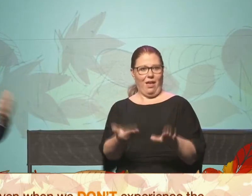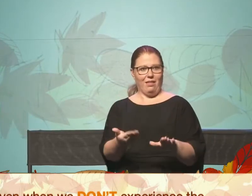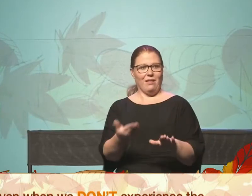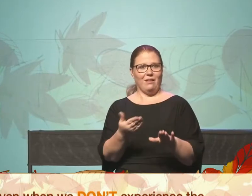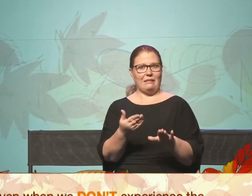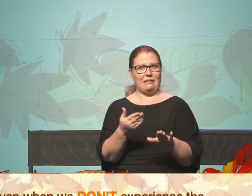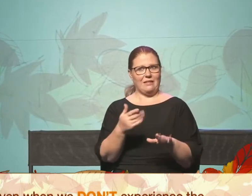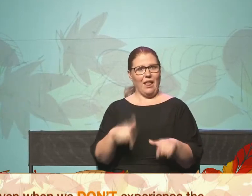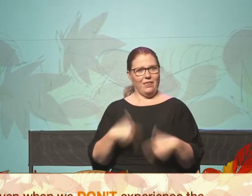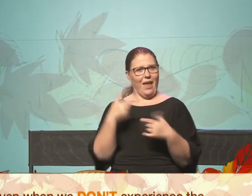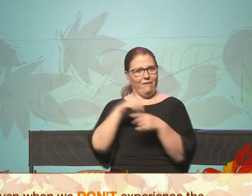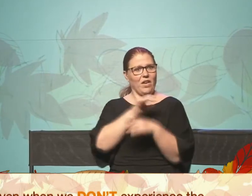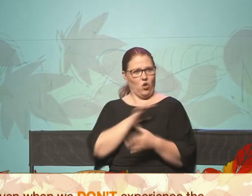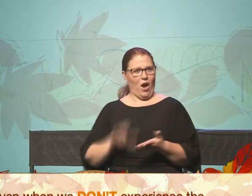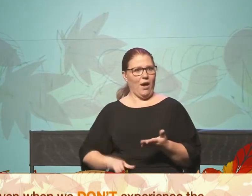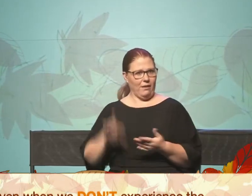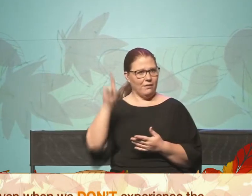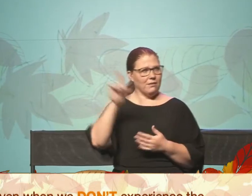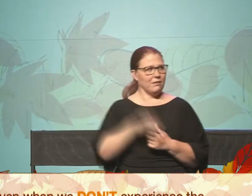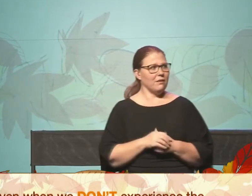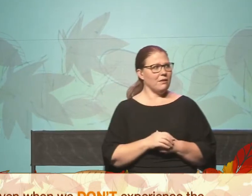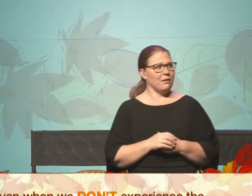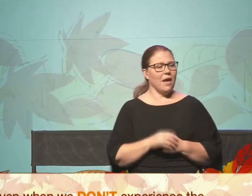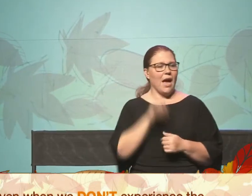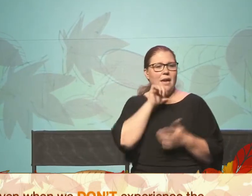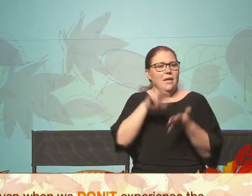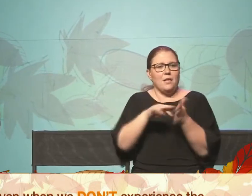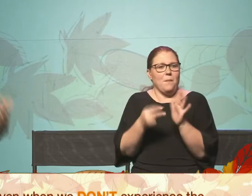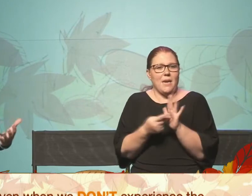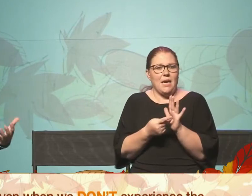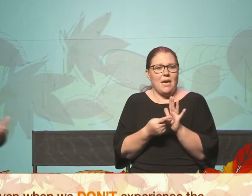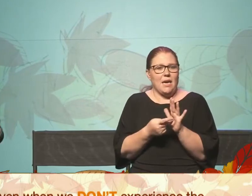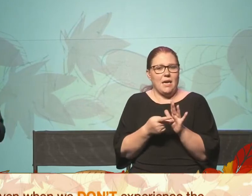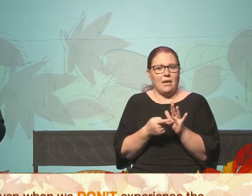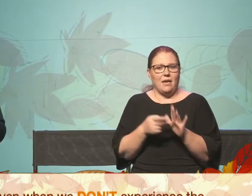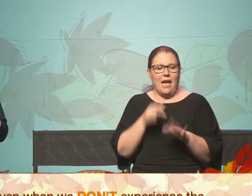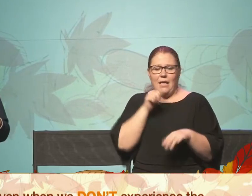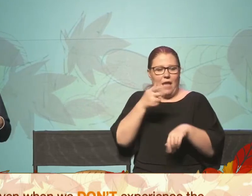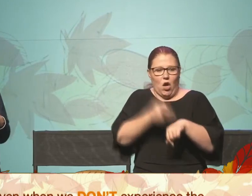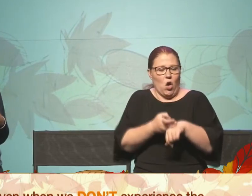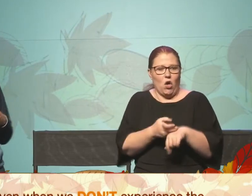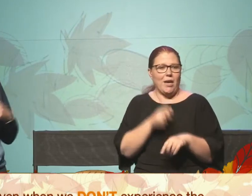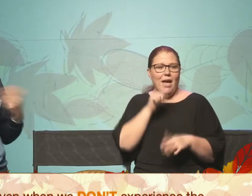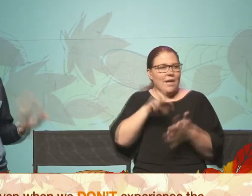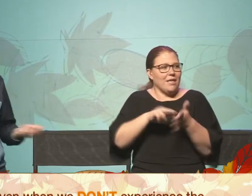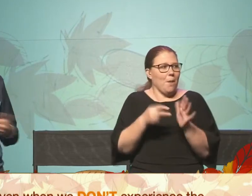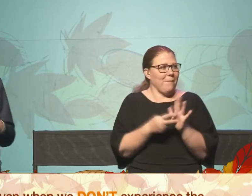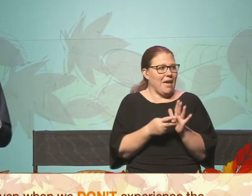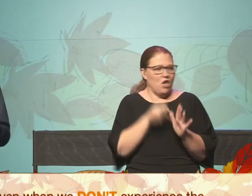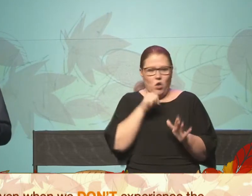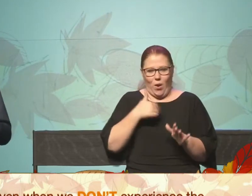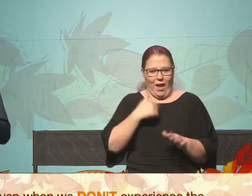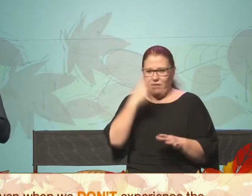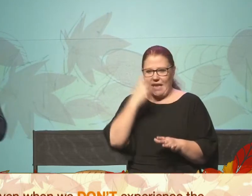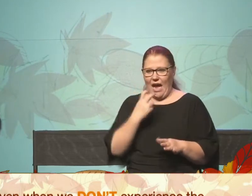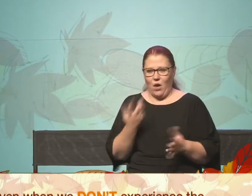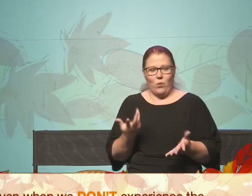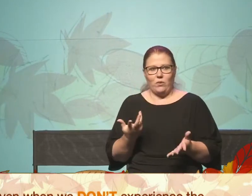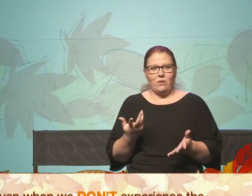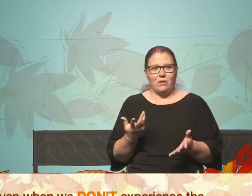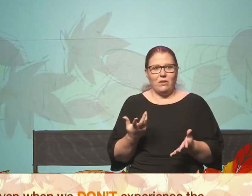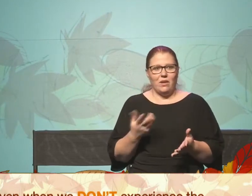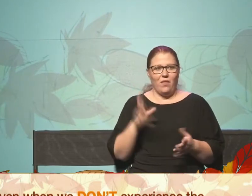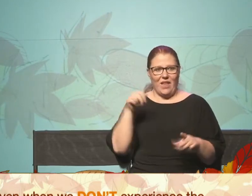which is life in Christ, right? And that doesn't mean that it isn't difficult. That doesn't mean that there isn't doubt. That doesn't, that's one of the